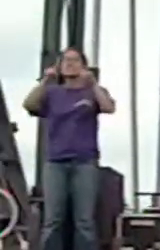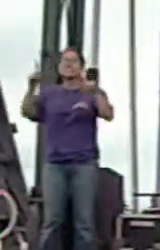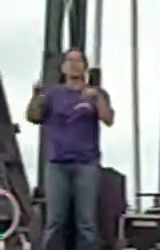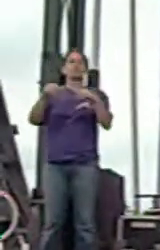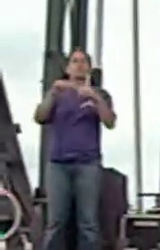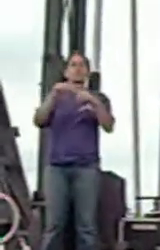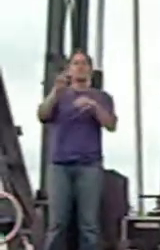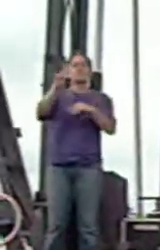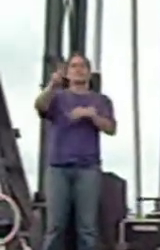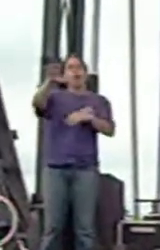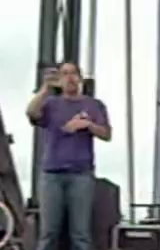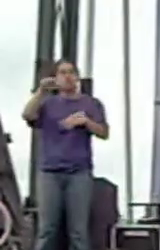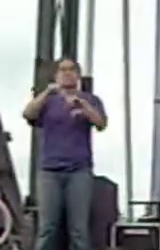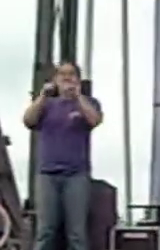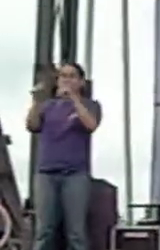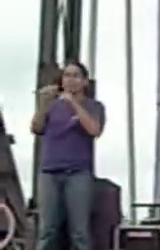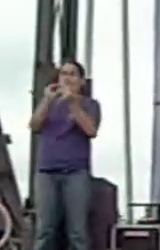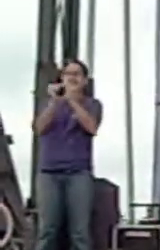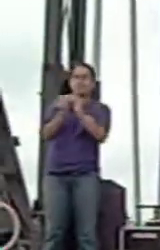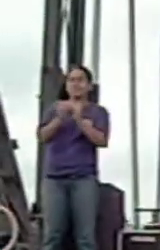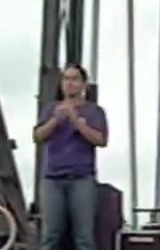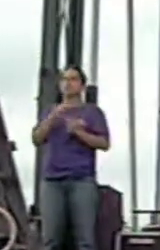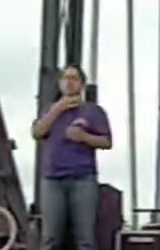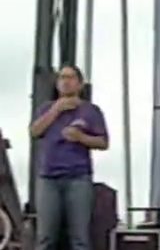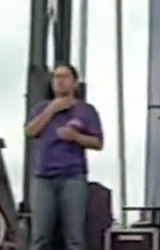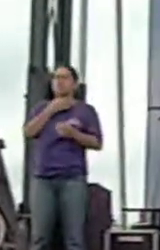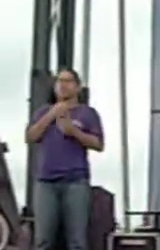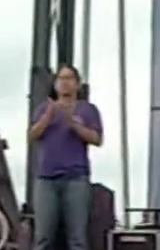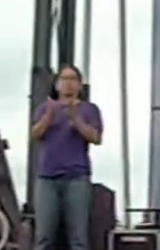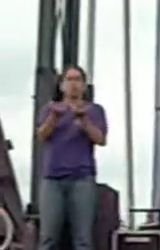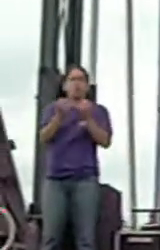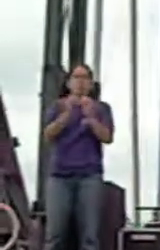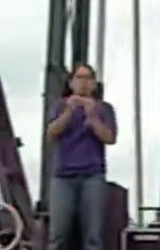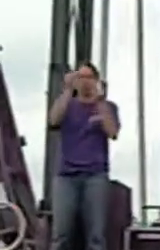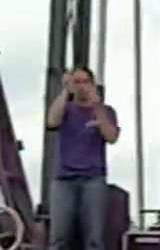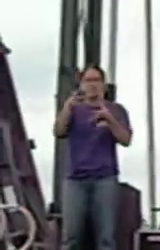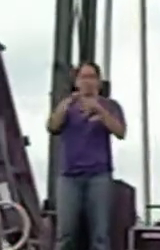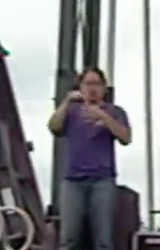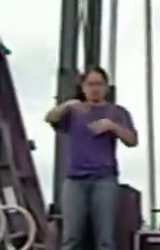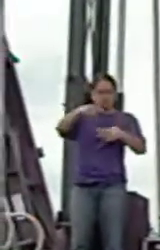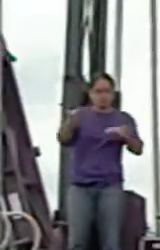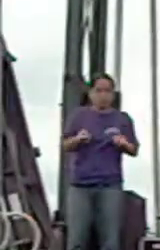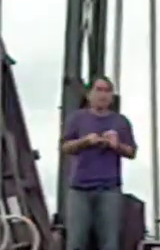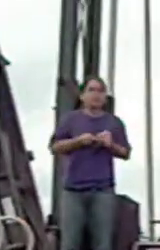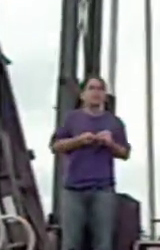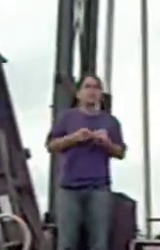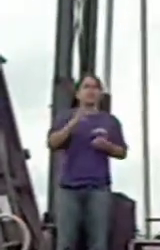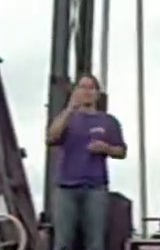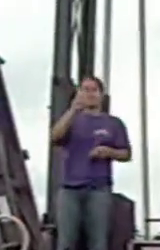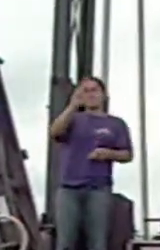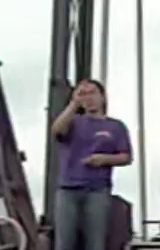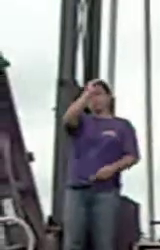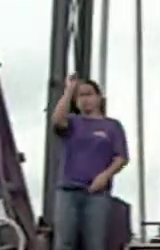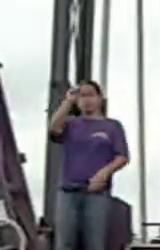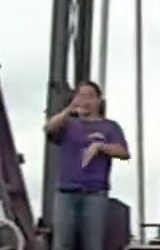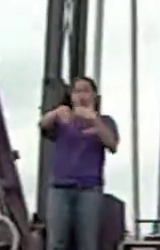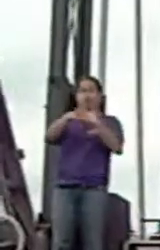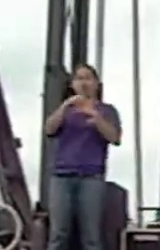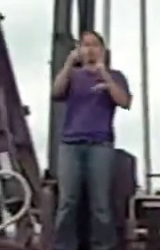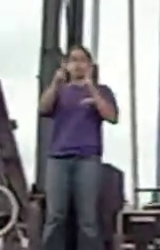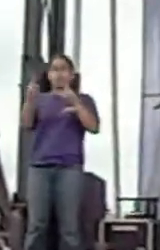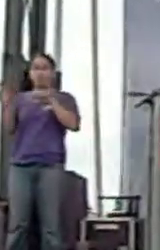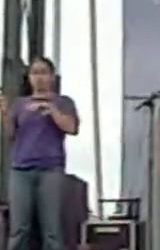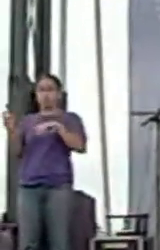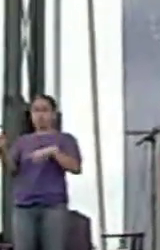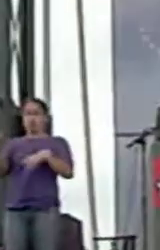have wanted to know more about Morgan's Wonderland. 60% of the people who come